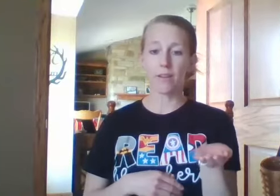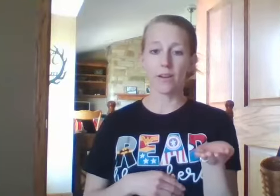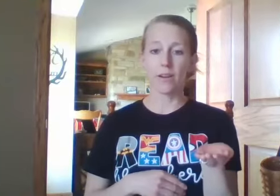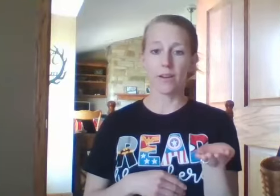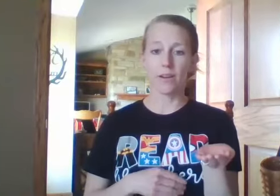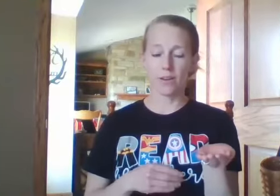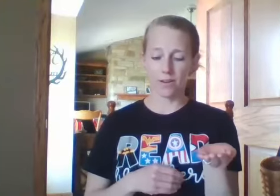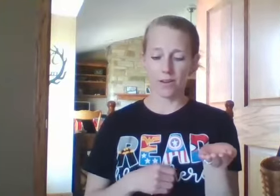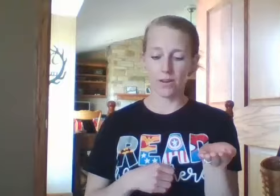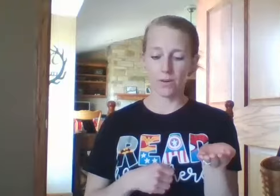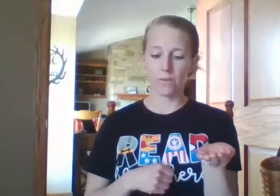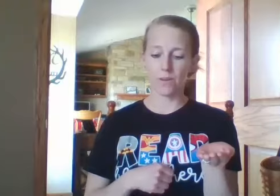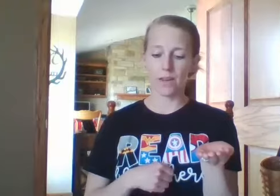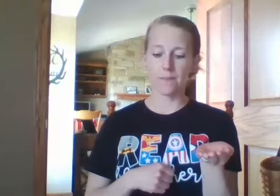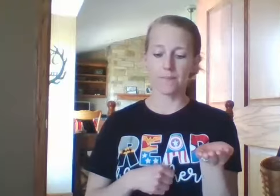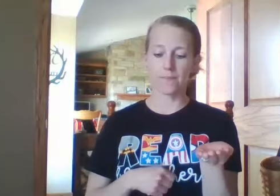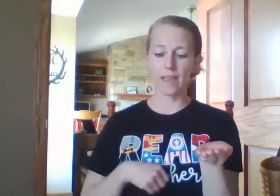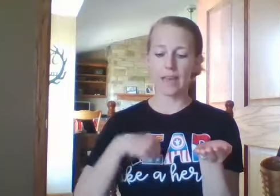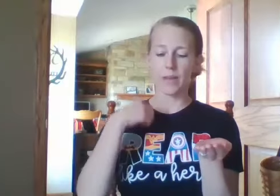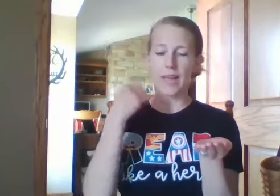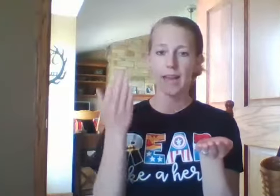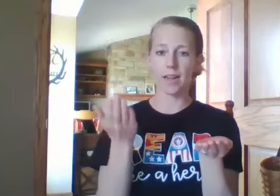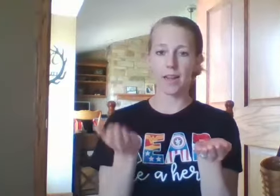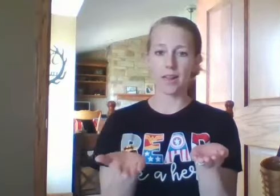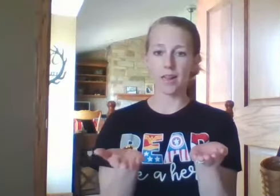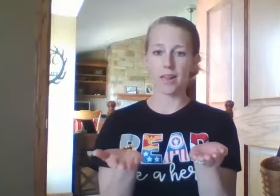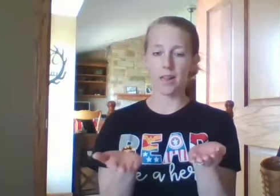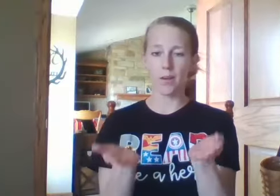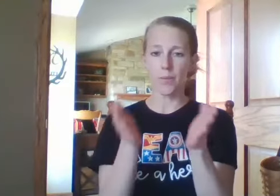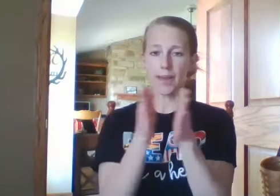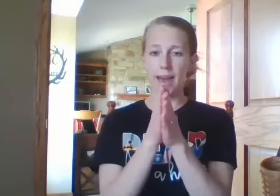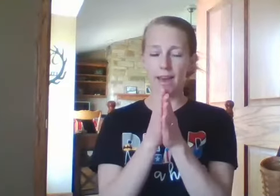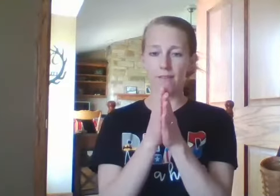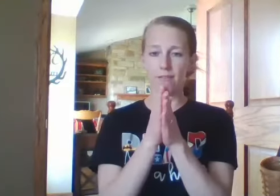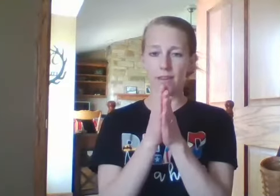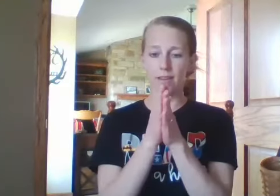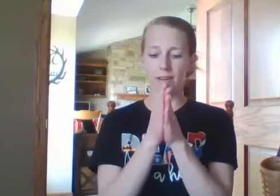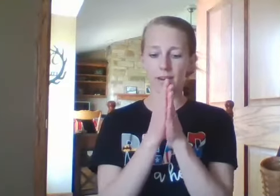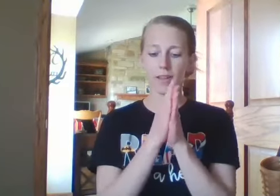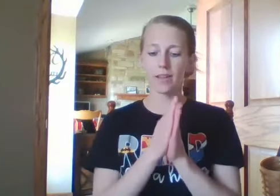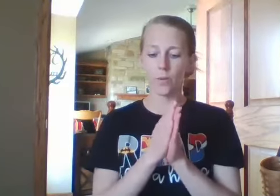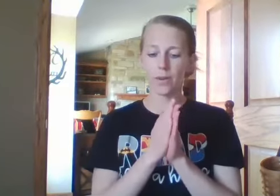oak and we add col, we have col, we